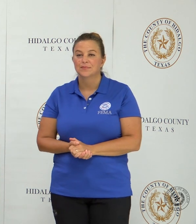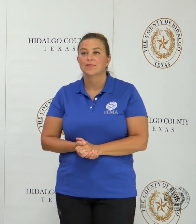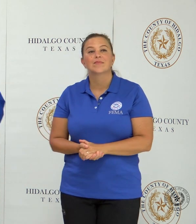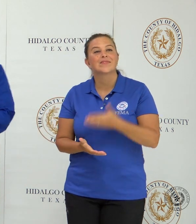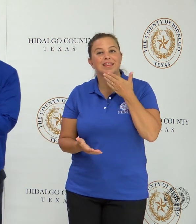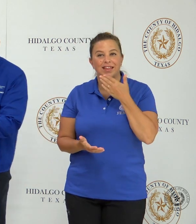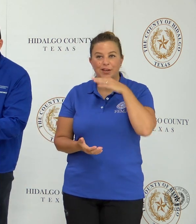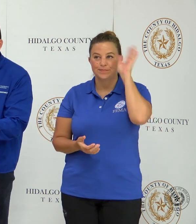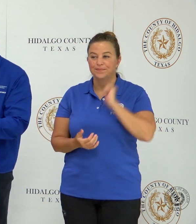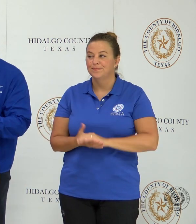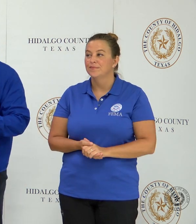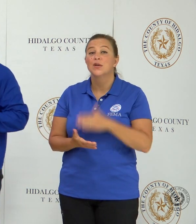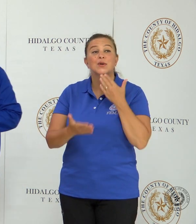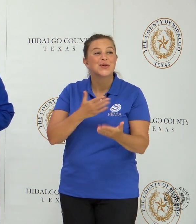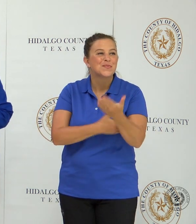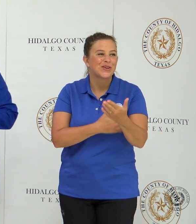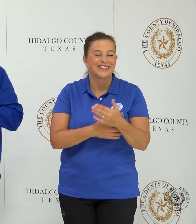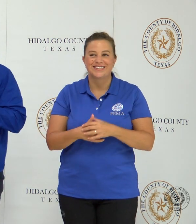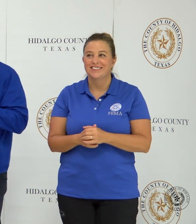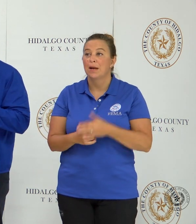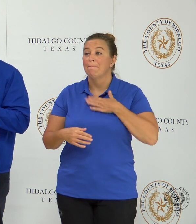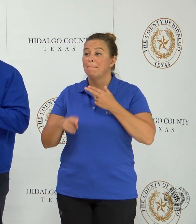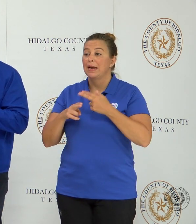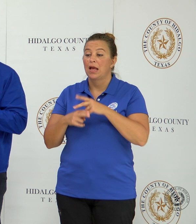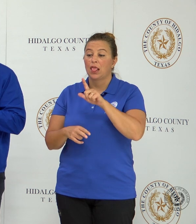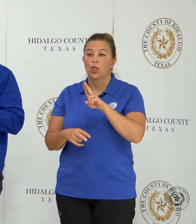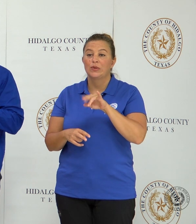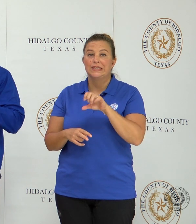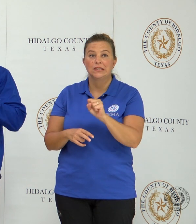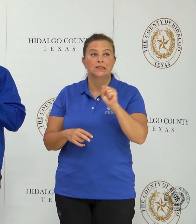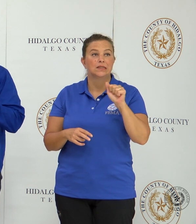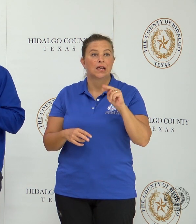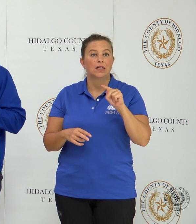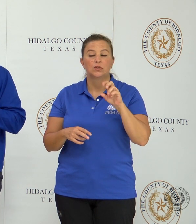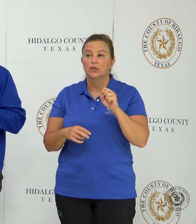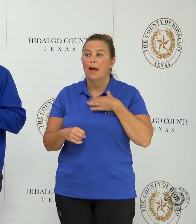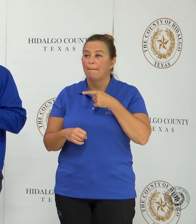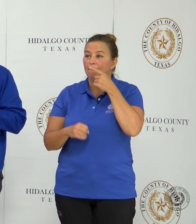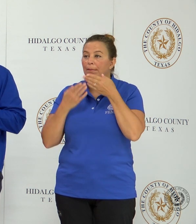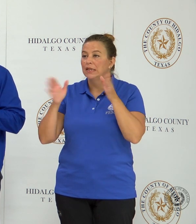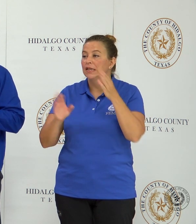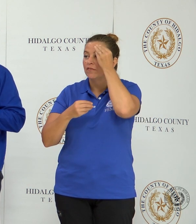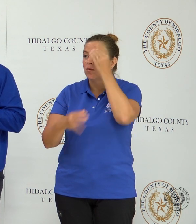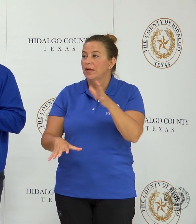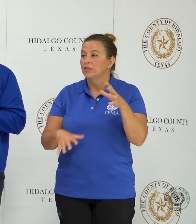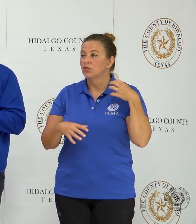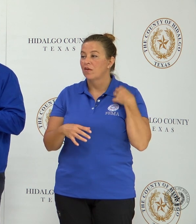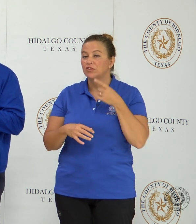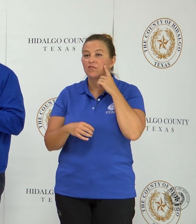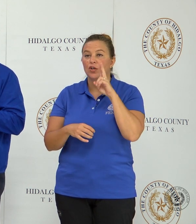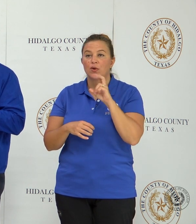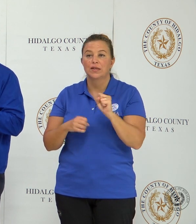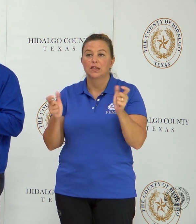Thank you. Morning, everyone. My name is Luis Santos, Public Information Officer for the U.S. Small Business